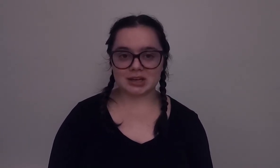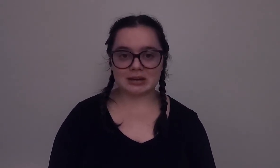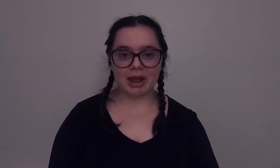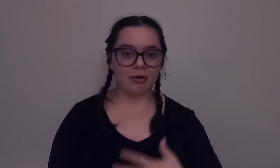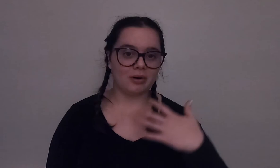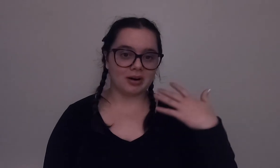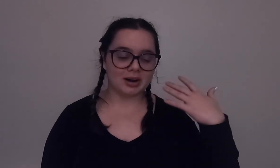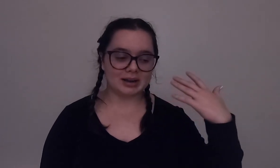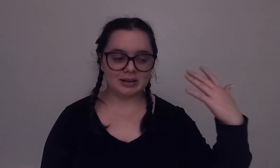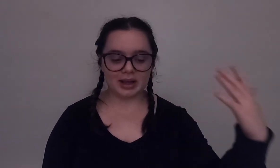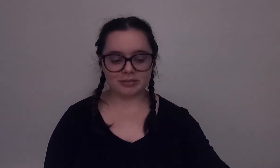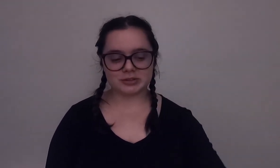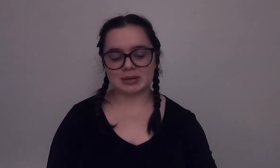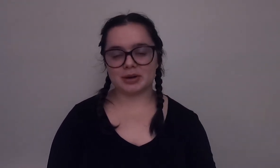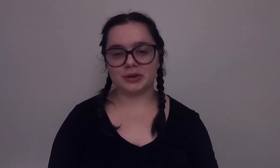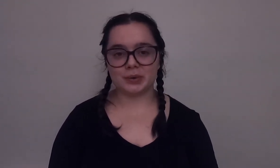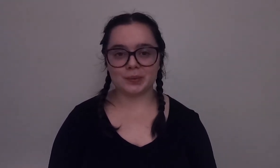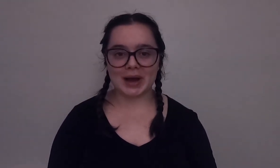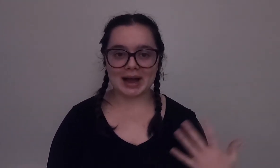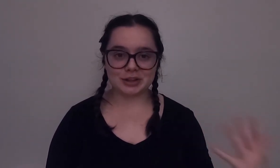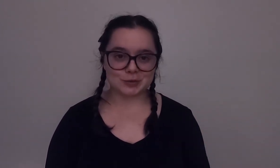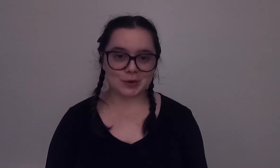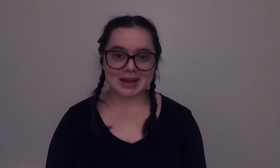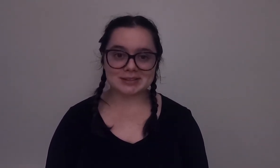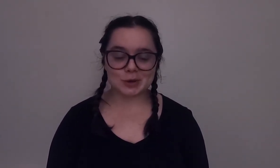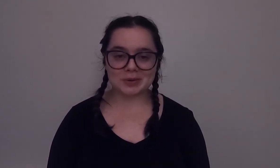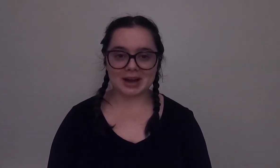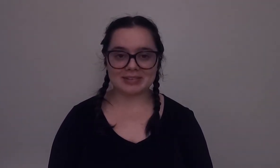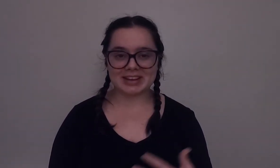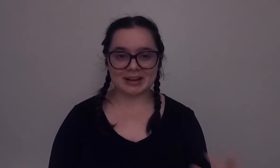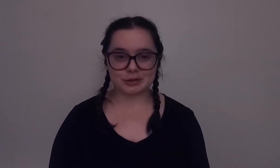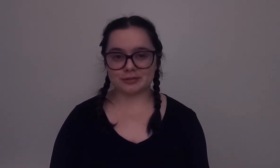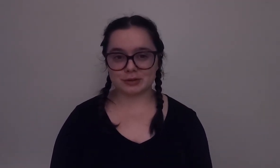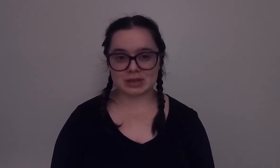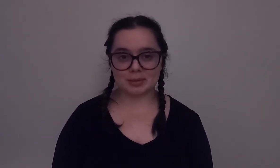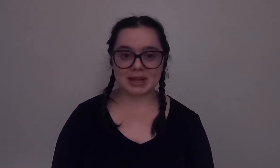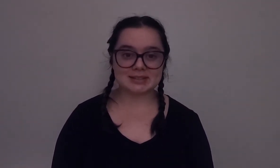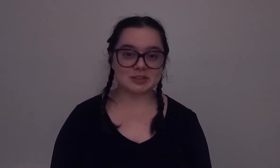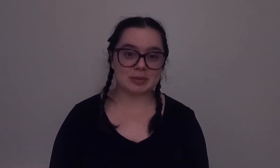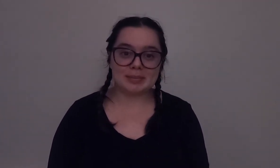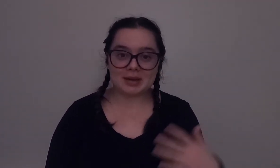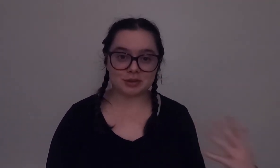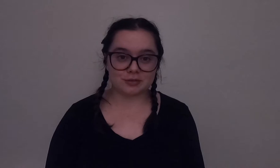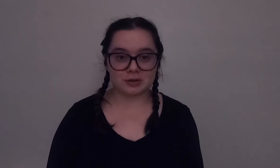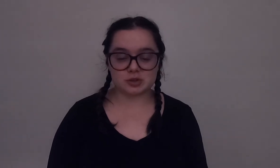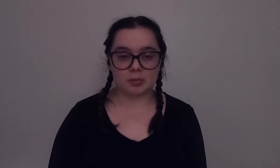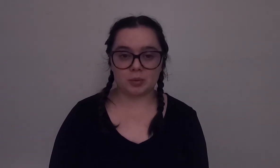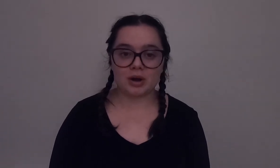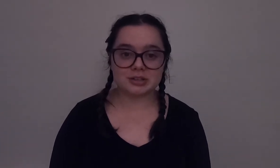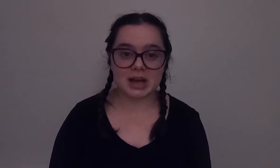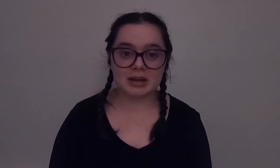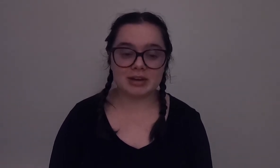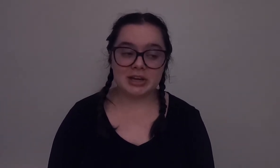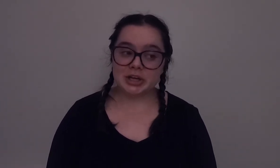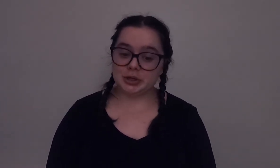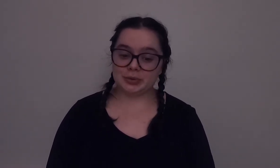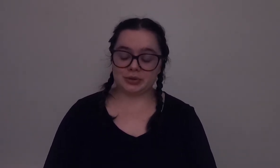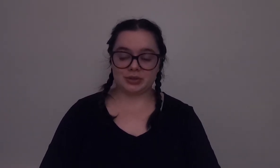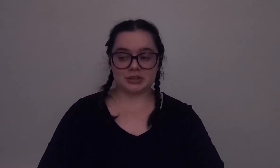or if you're someone who you tried scuba diving and after the first couple lessons or maybe after the first open water dive you were you thought